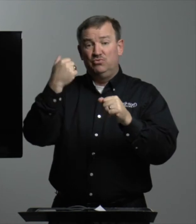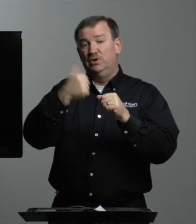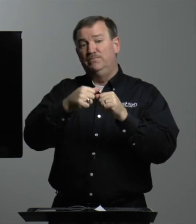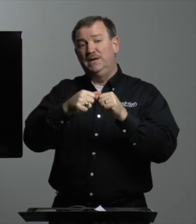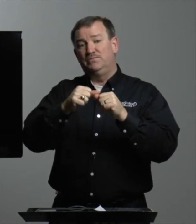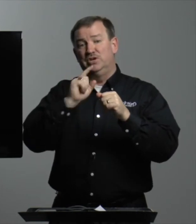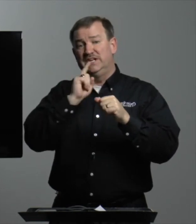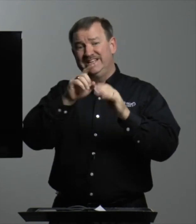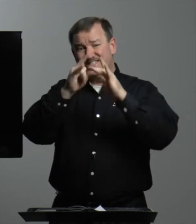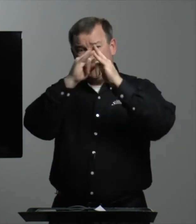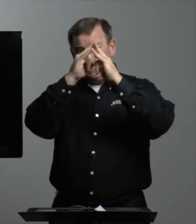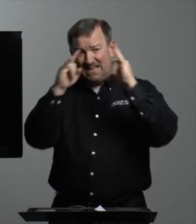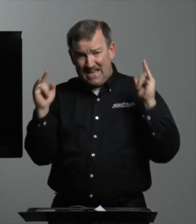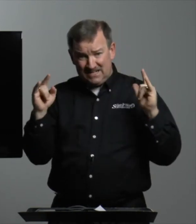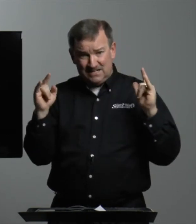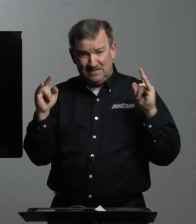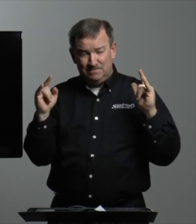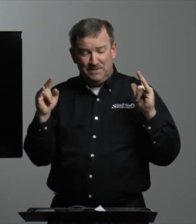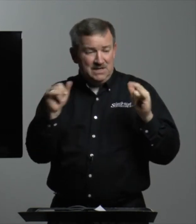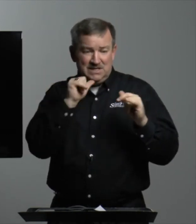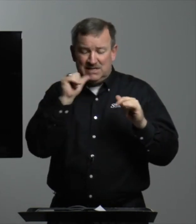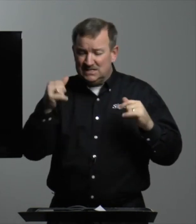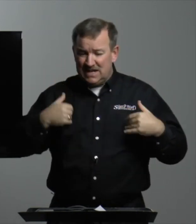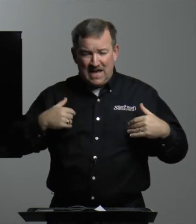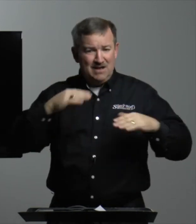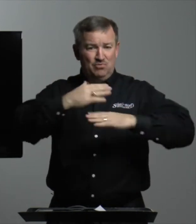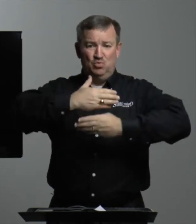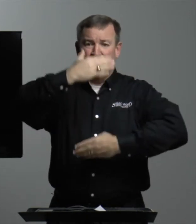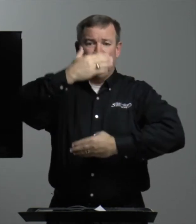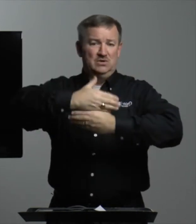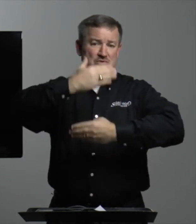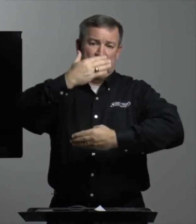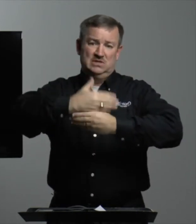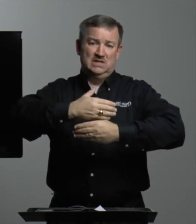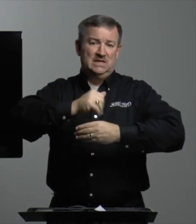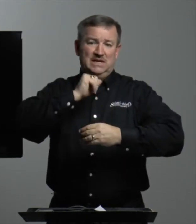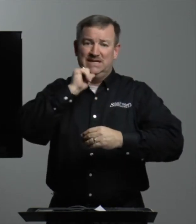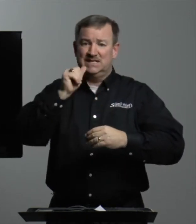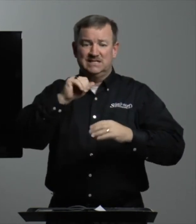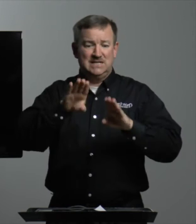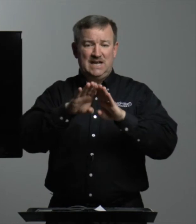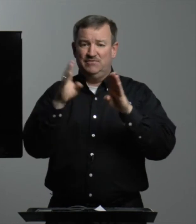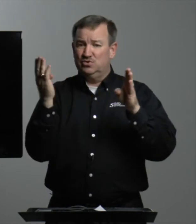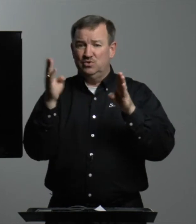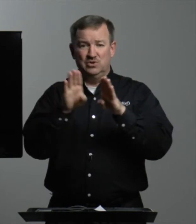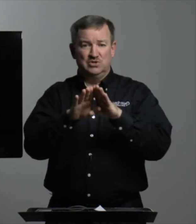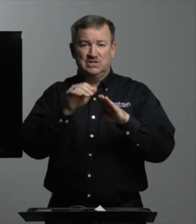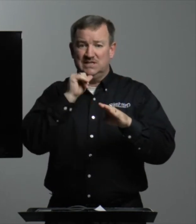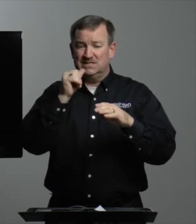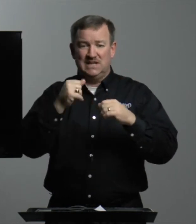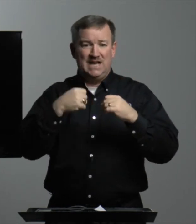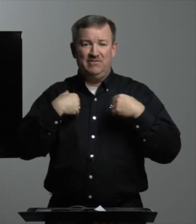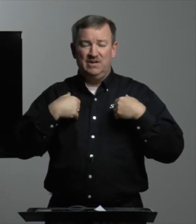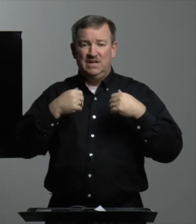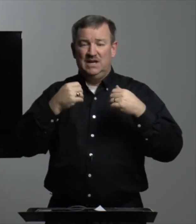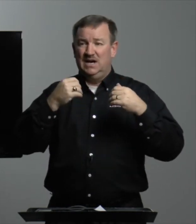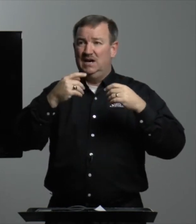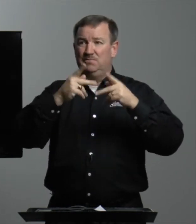Remember, it is a tent. It doesn't have windows. It doesn't have doors. It doesn't have a